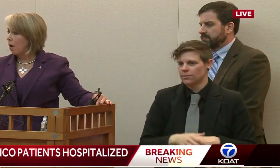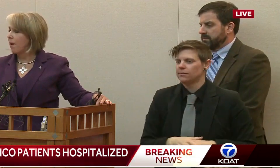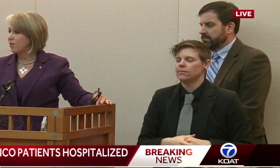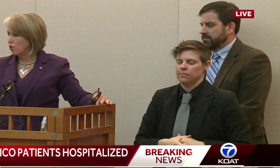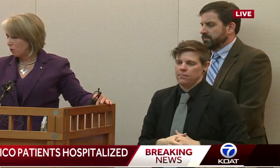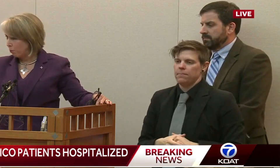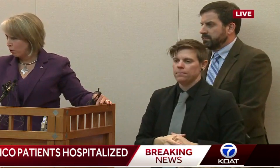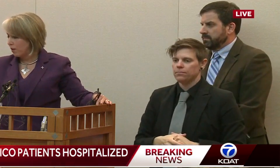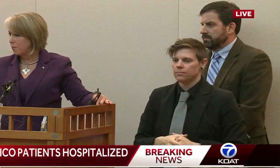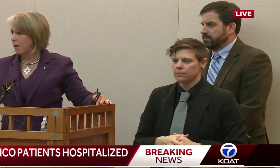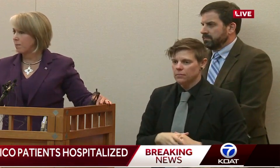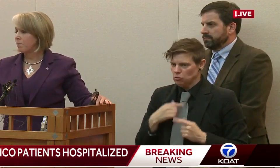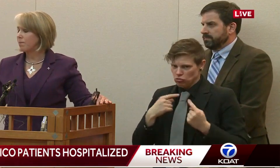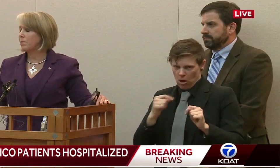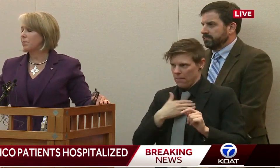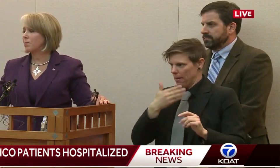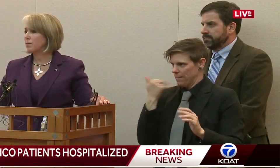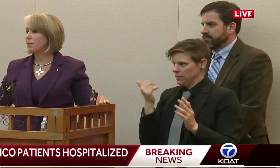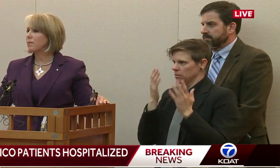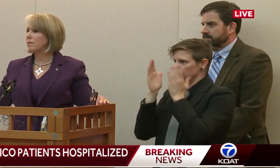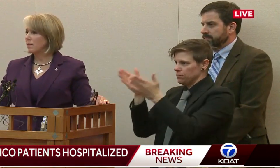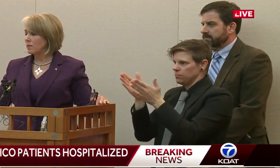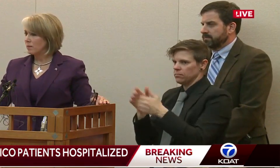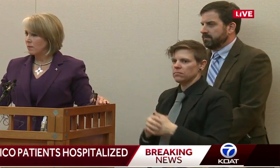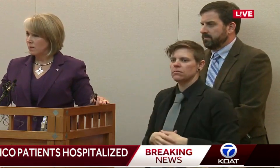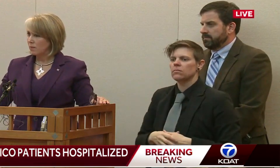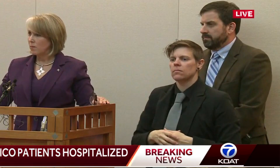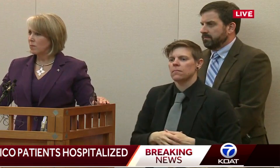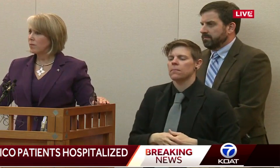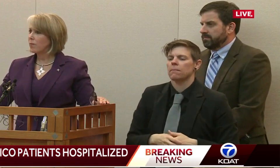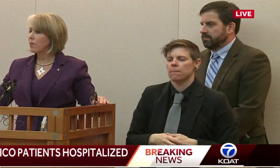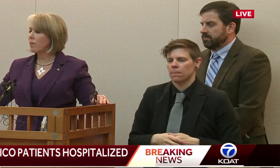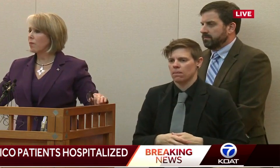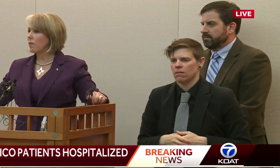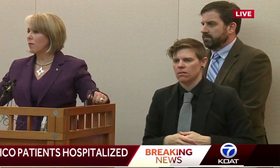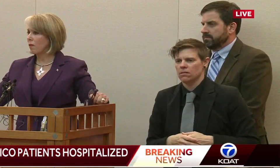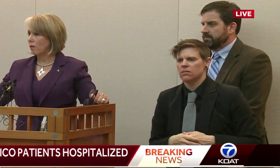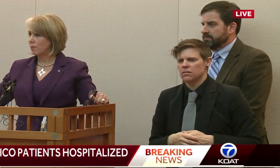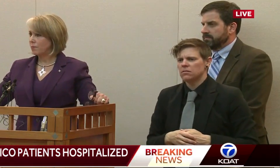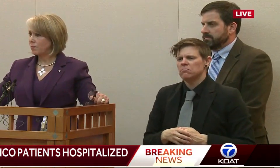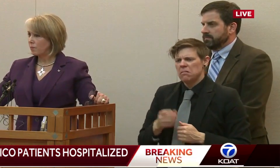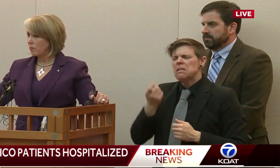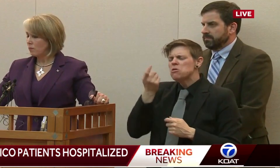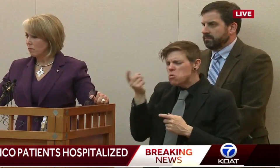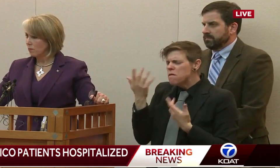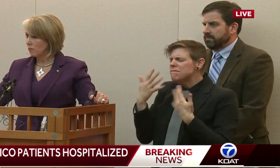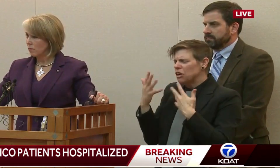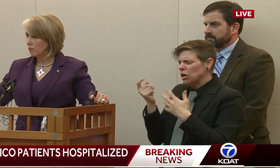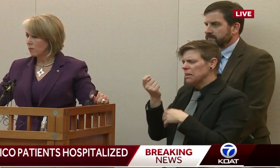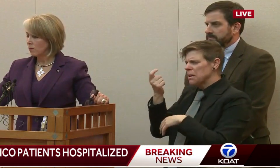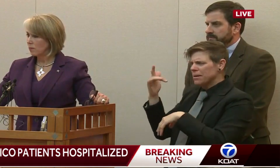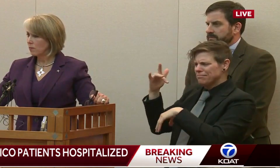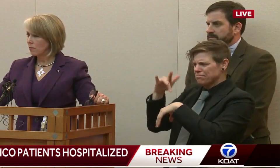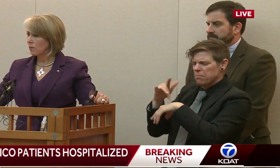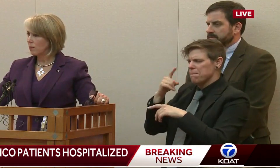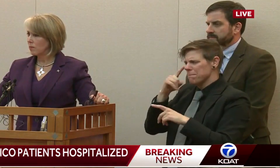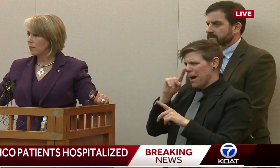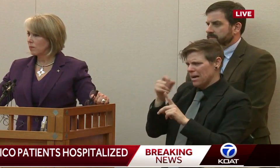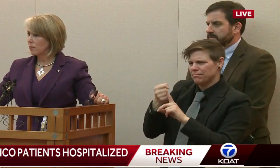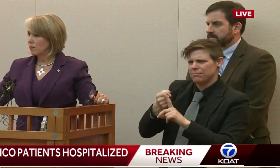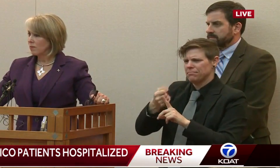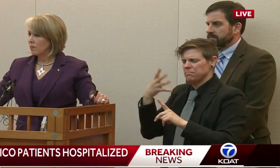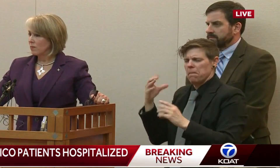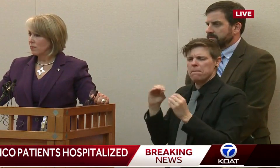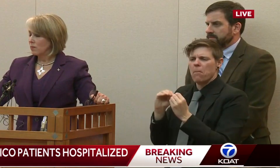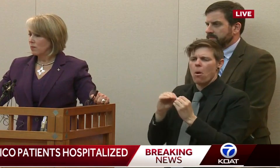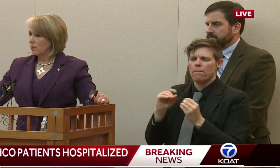I will do my best to improve. Yes, ma'am. This was touched on a little bit. But can you speak to the concern, if any, about teens